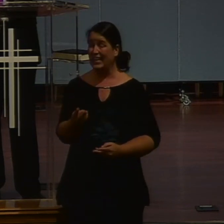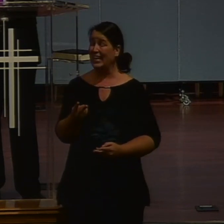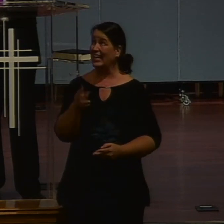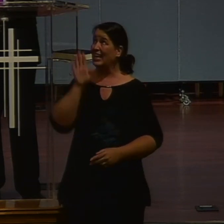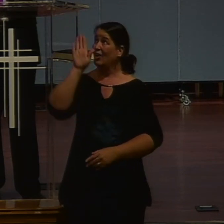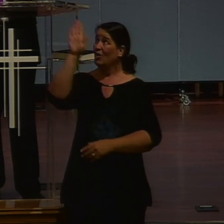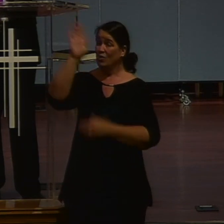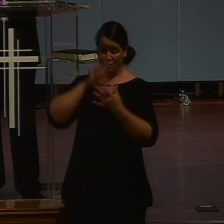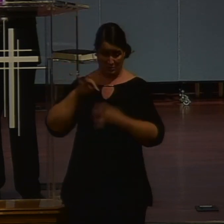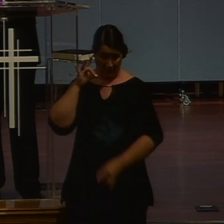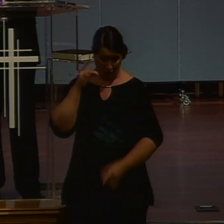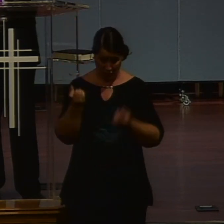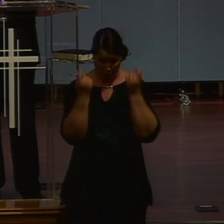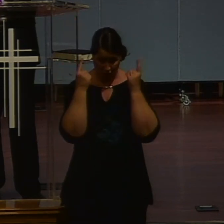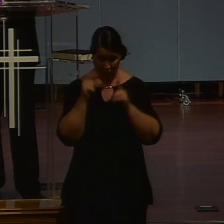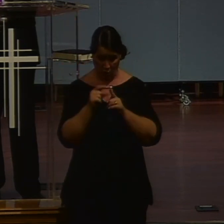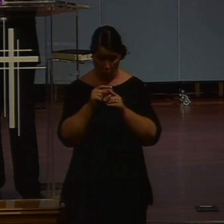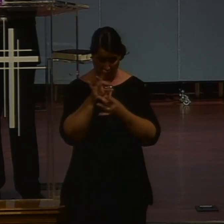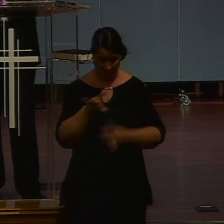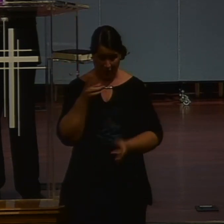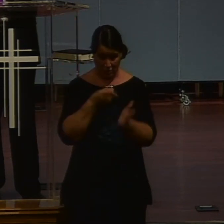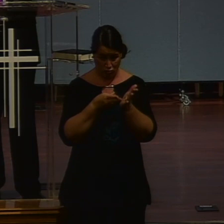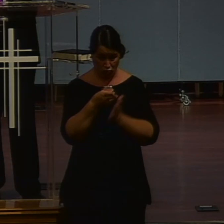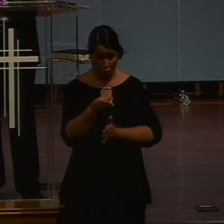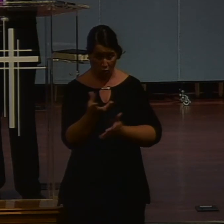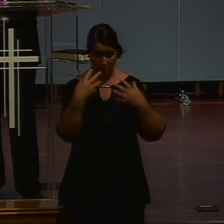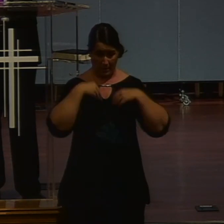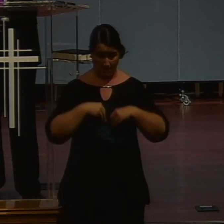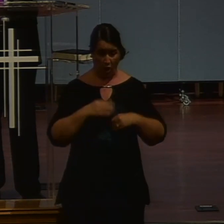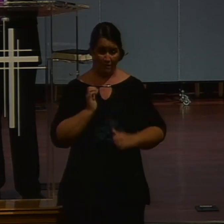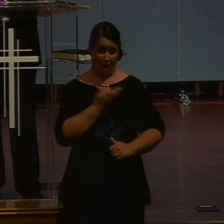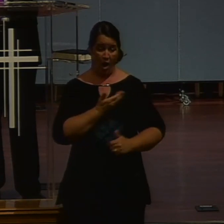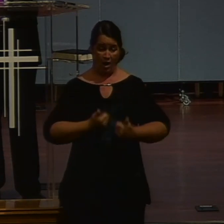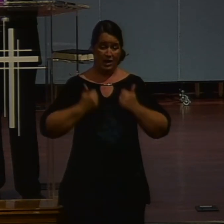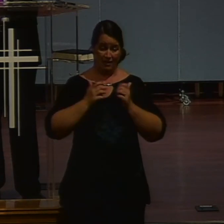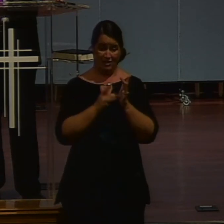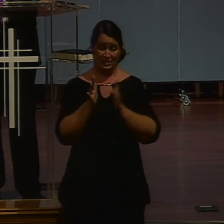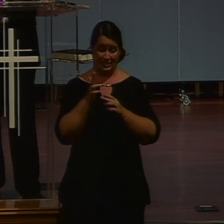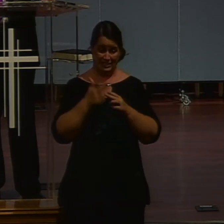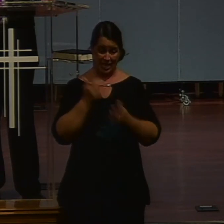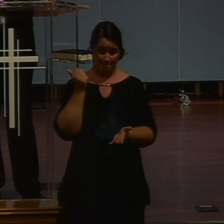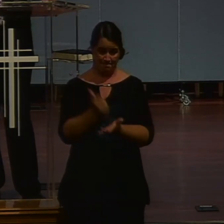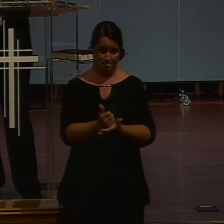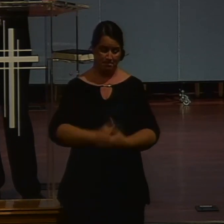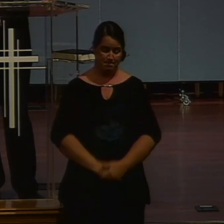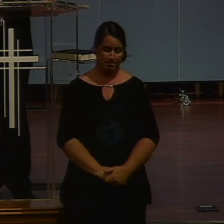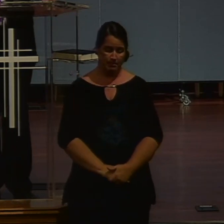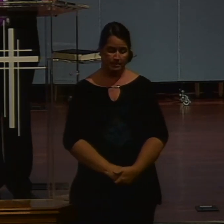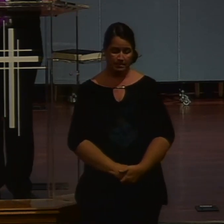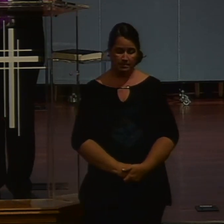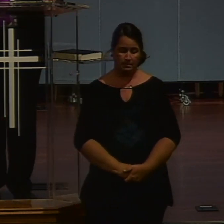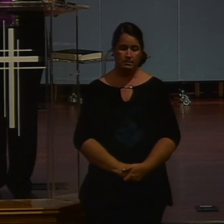power of the Holy Spirit to understand your words that are spirit, that are truth in our life this day for your son's glory. Father, we pray in Jesus name. Amen. Amen.